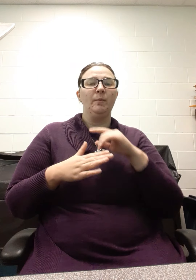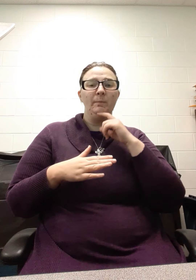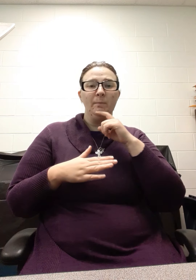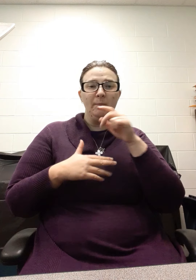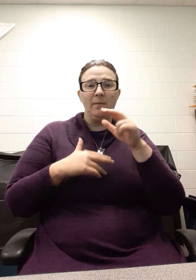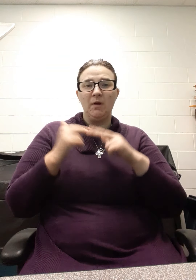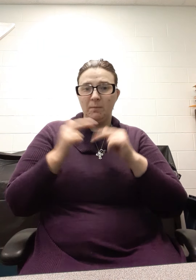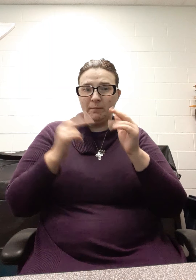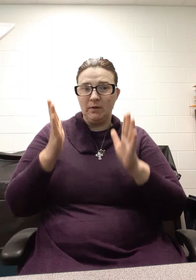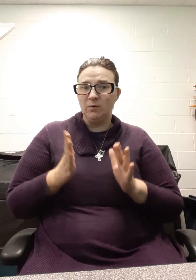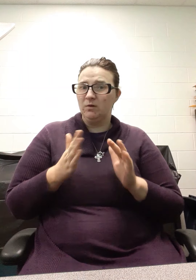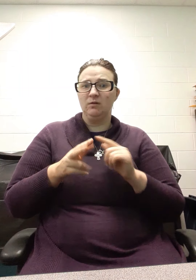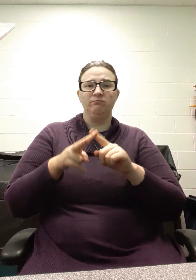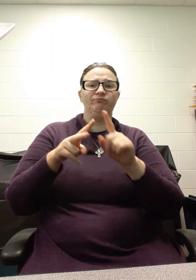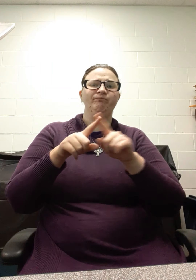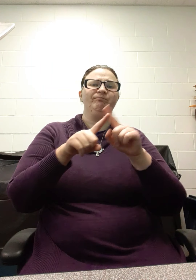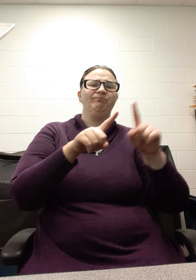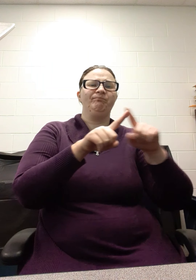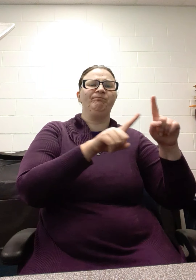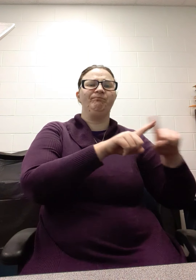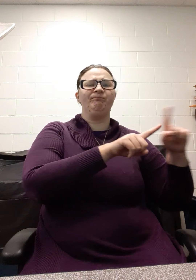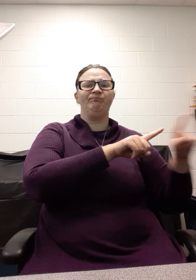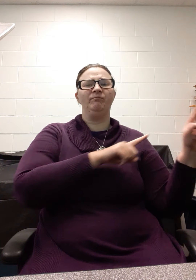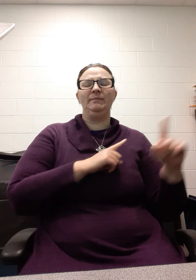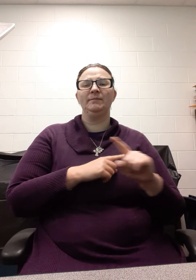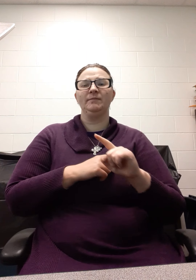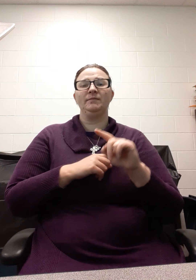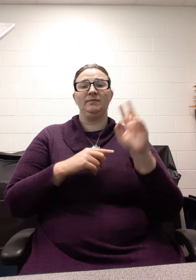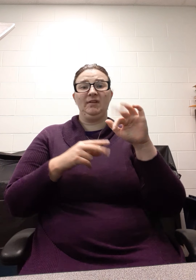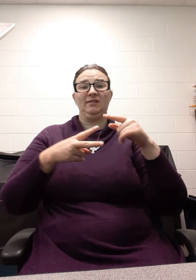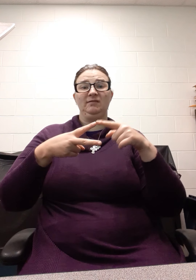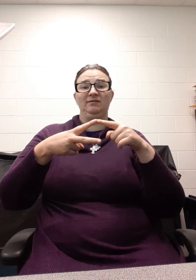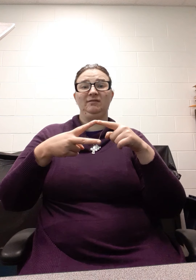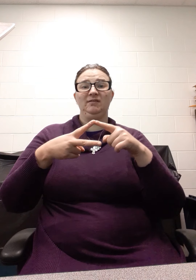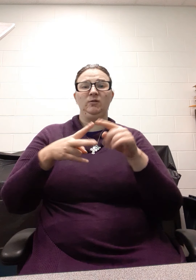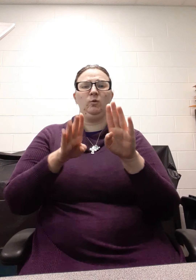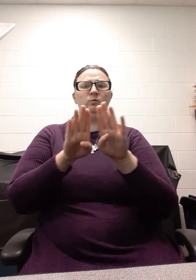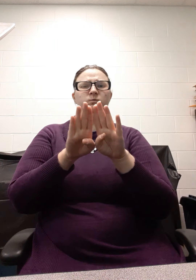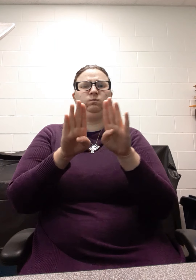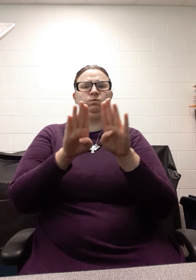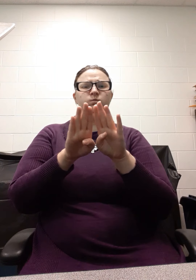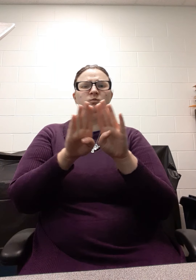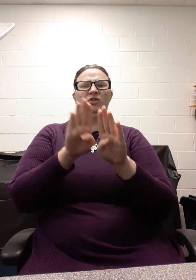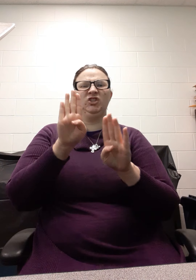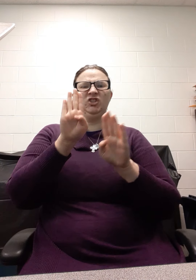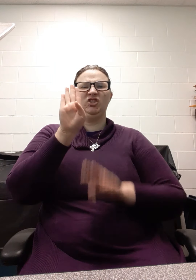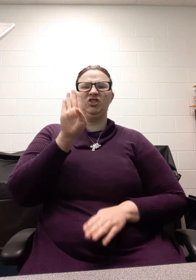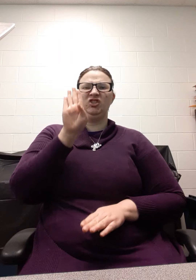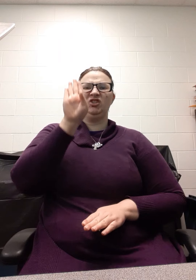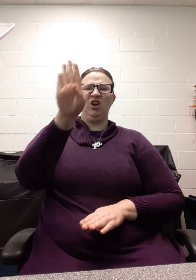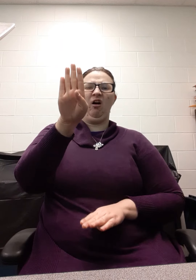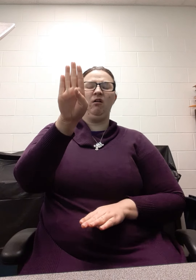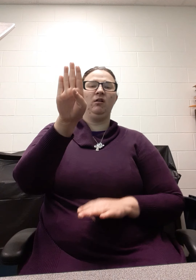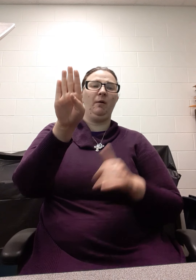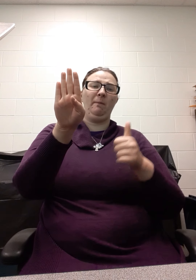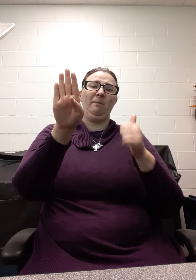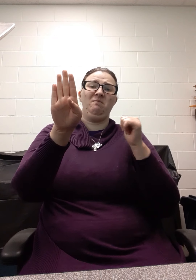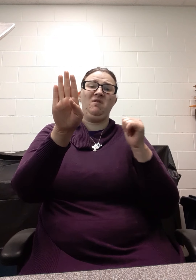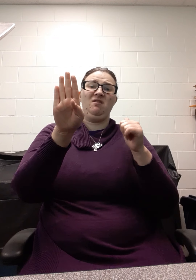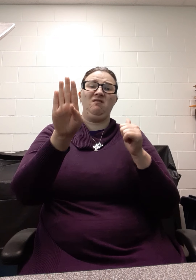different exhibits like that. And one of our main features on deck two is the door. And you may see the ramp that's behind me here. That ramp goes